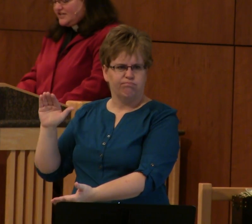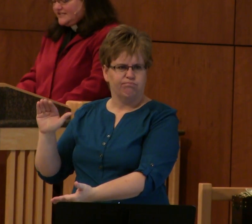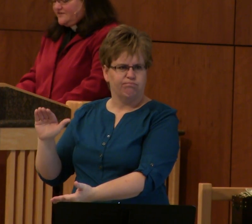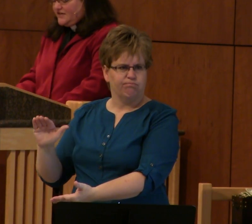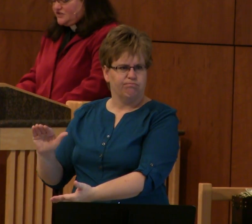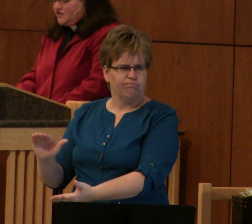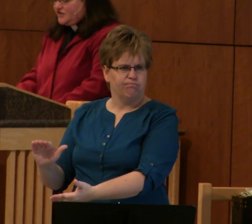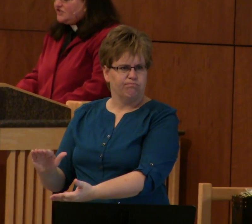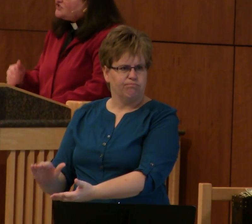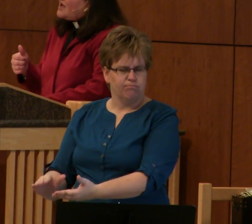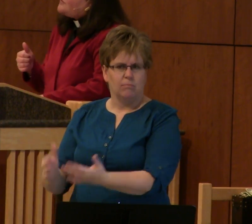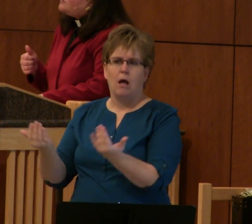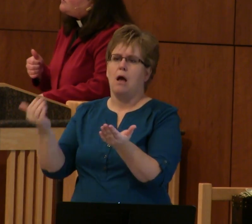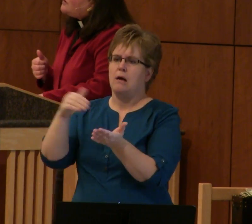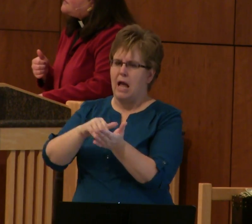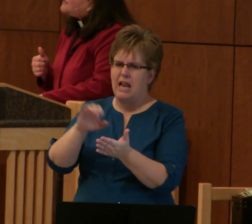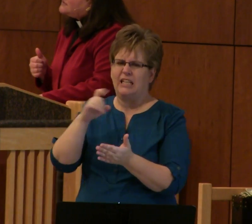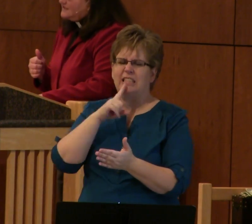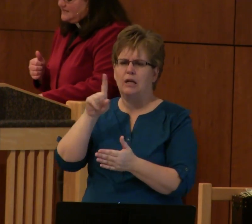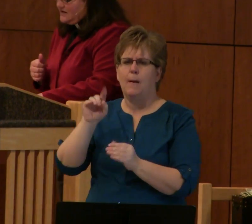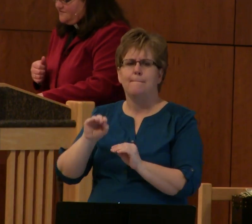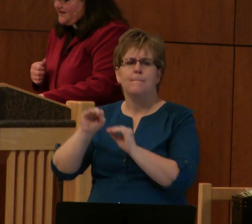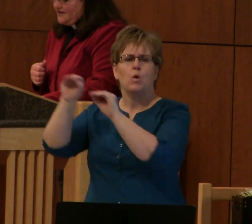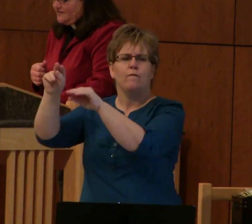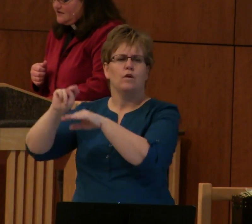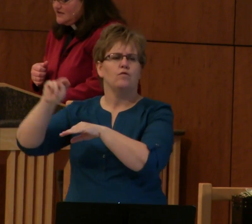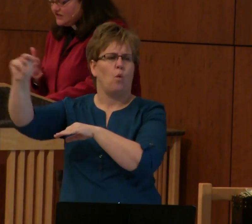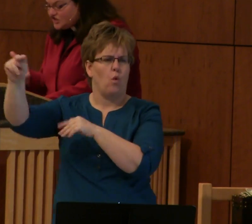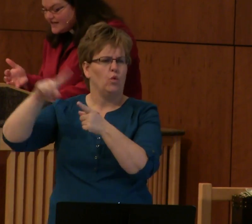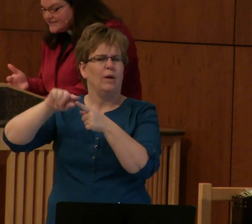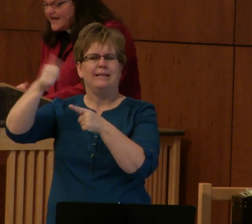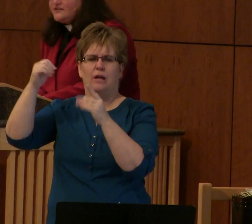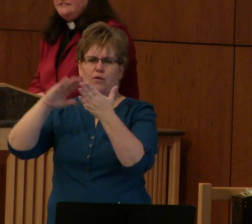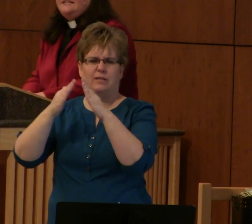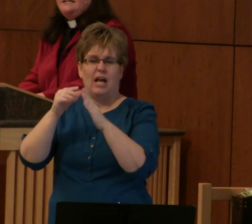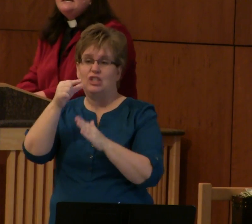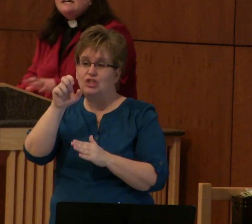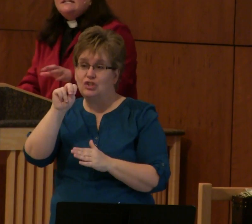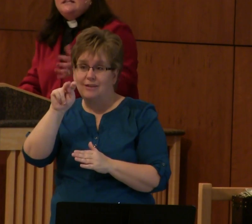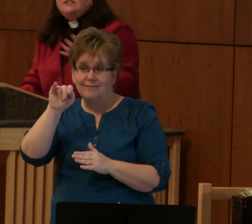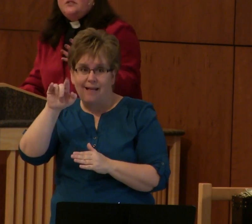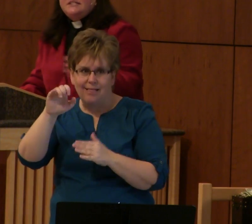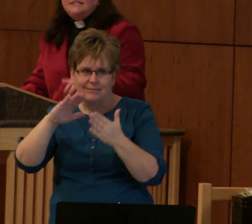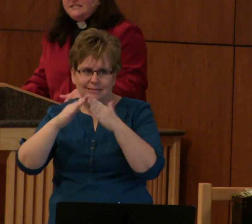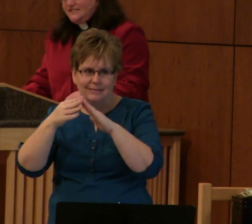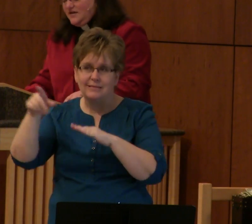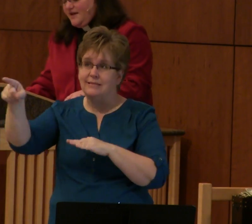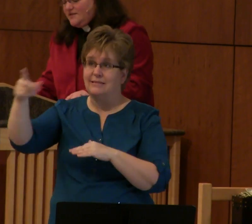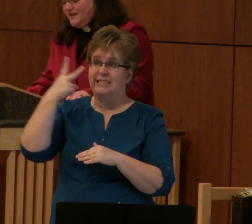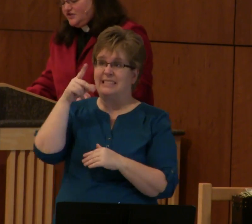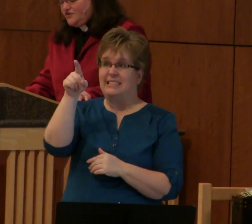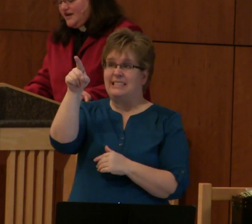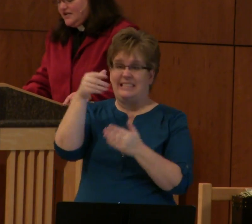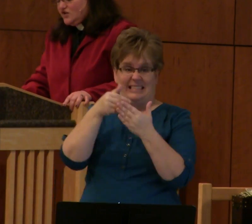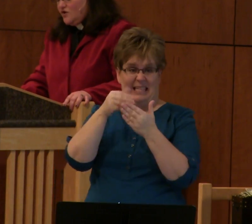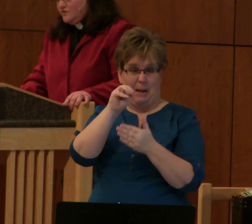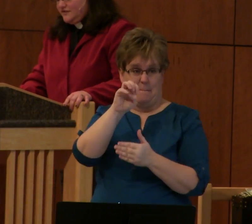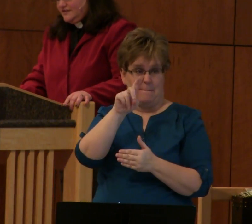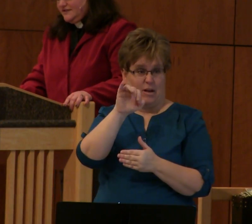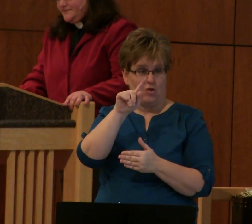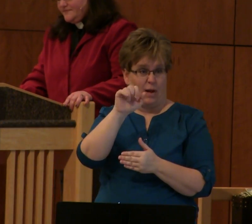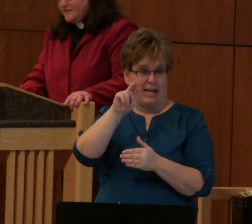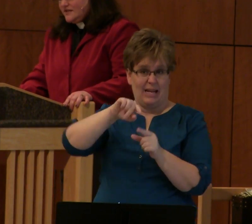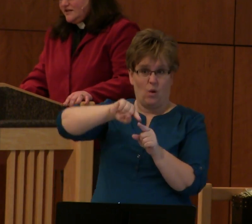Elijah is given instruction to travel north to Zarephath, a Gentile city. As you can see, it's there by the Mediterranean